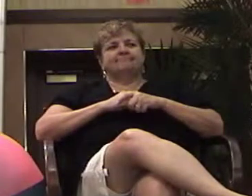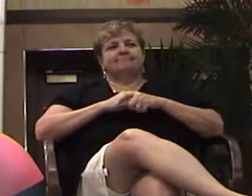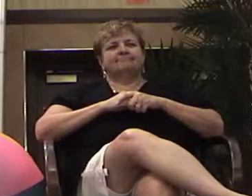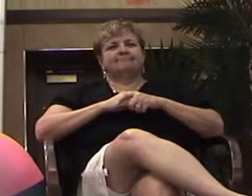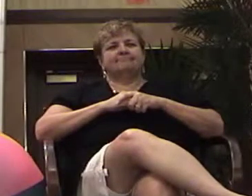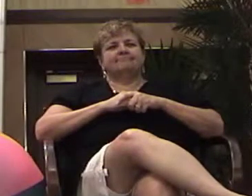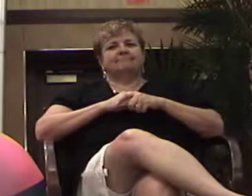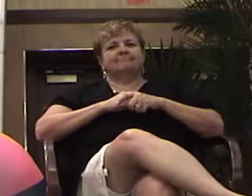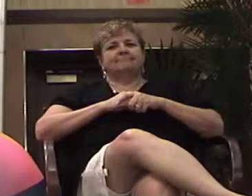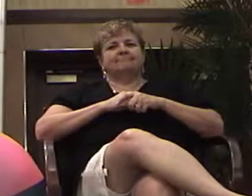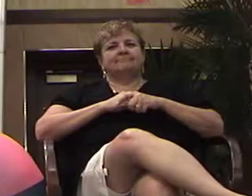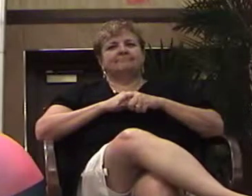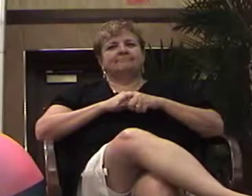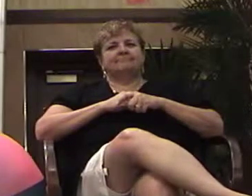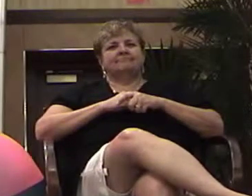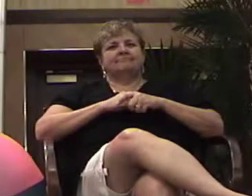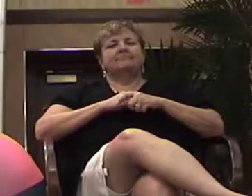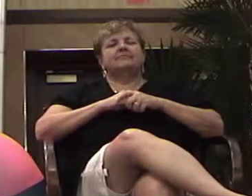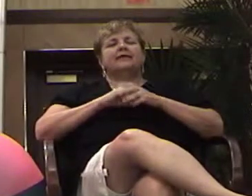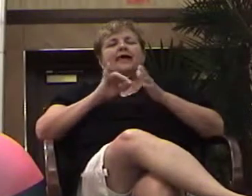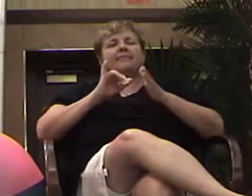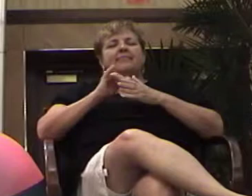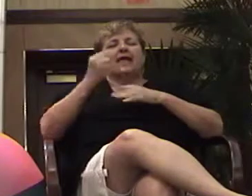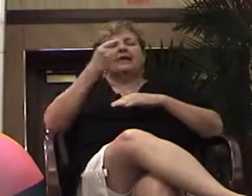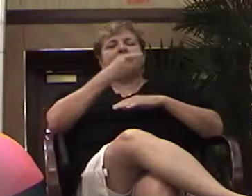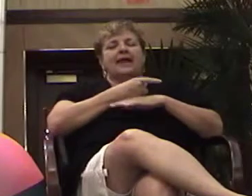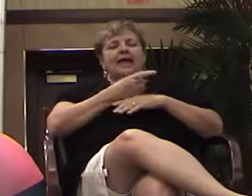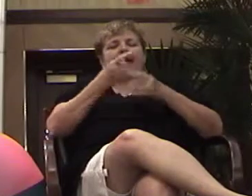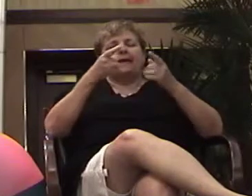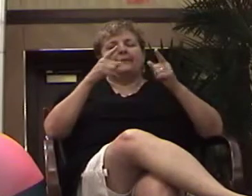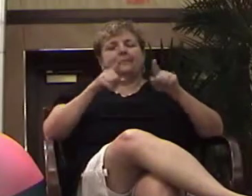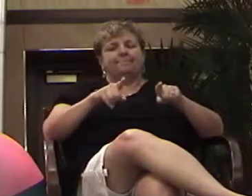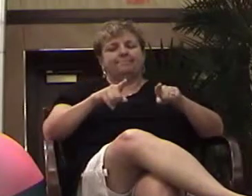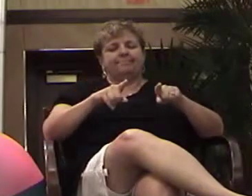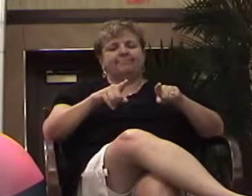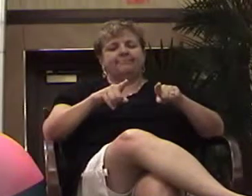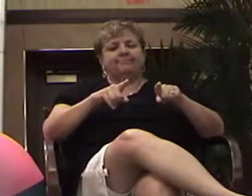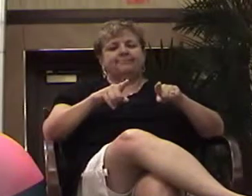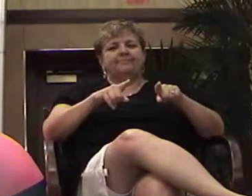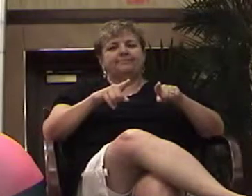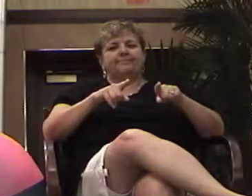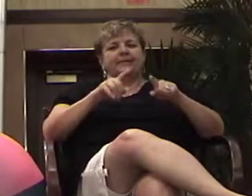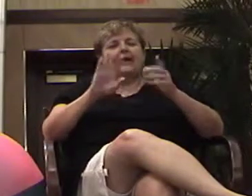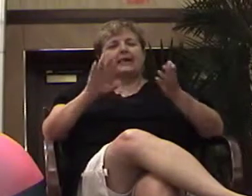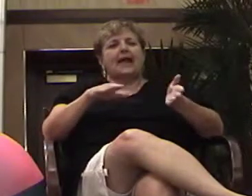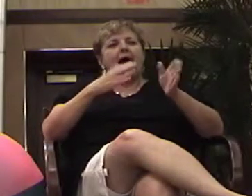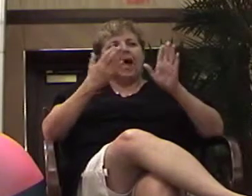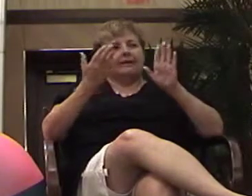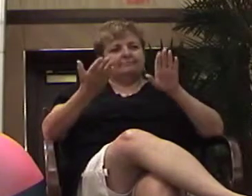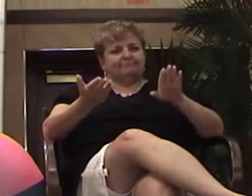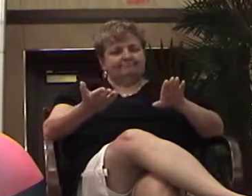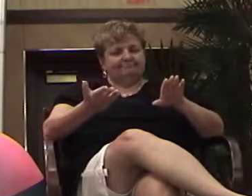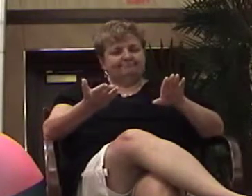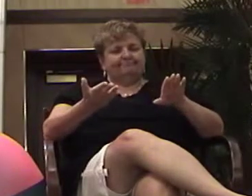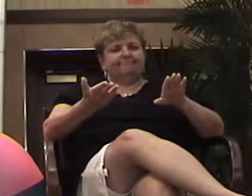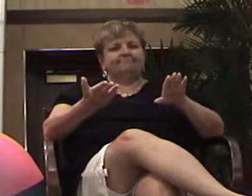And day he found the game, when he did die, he said,